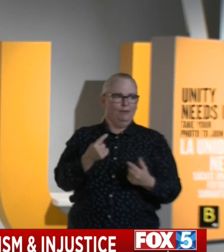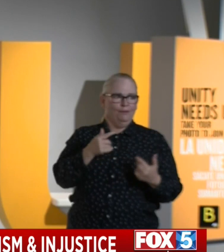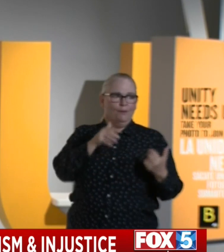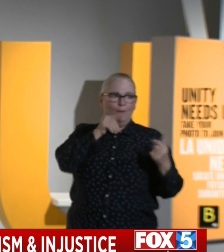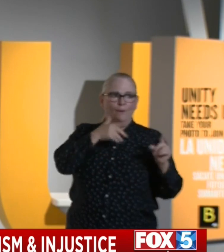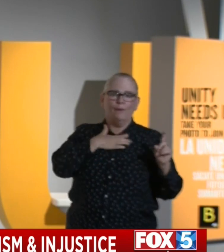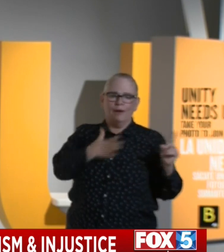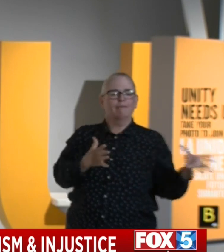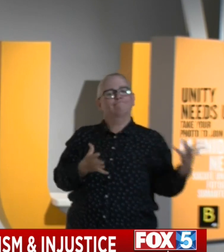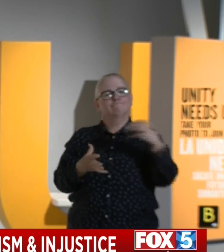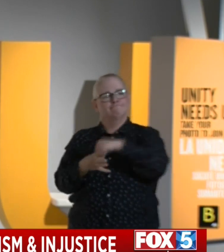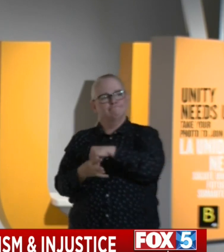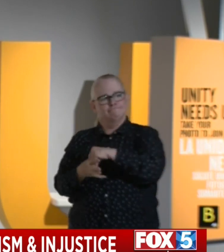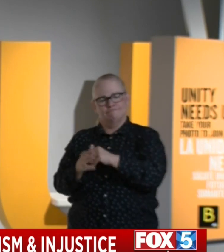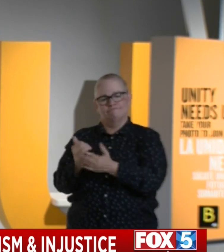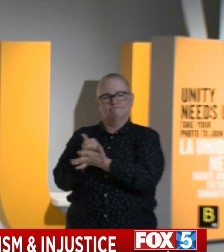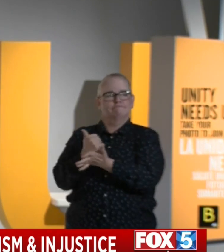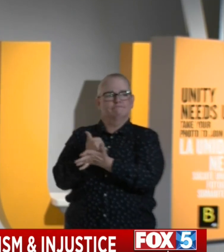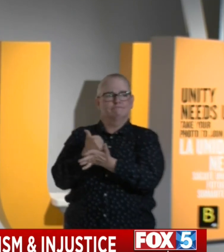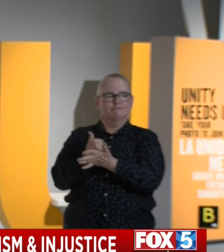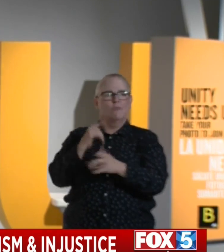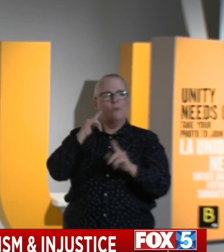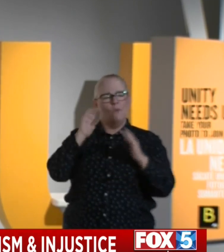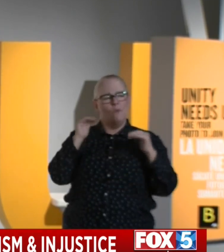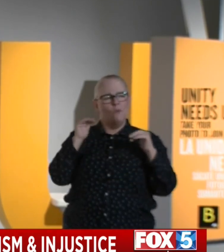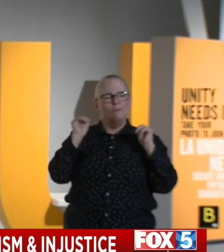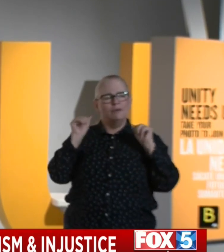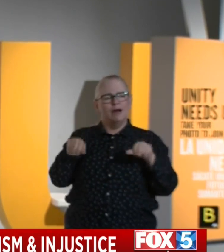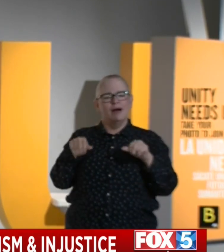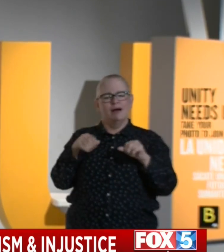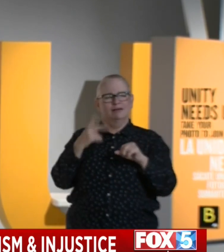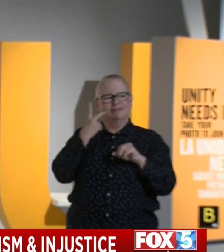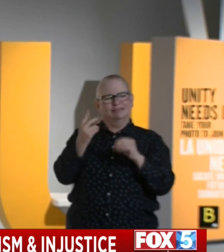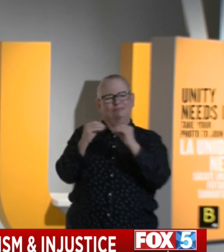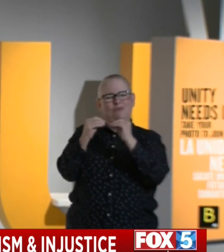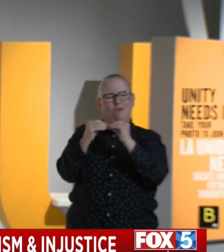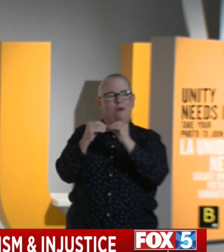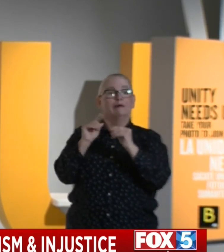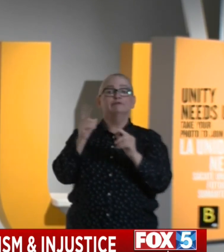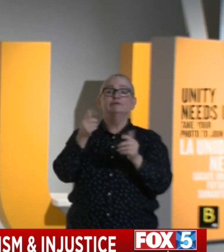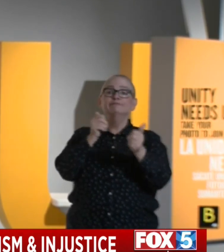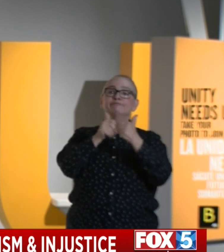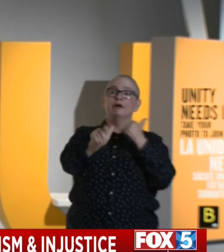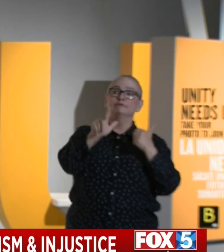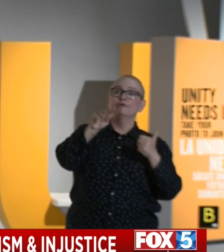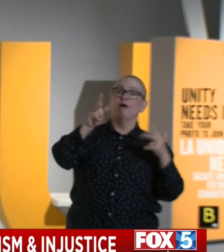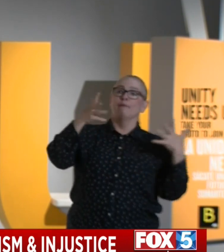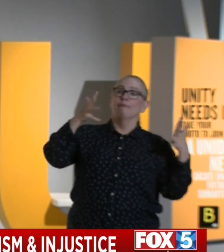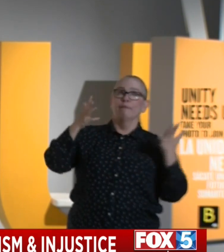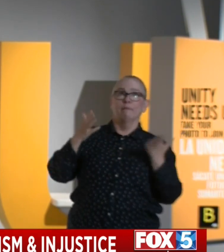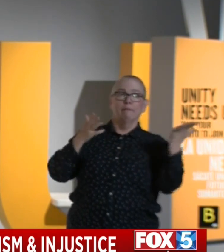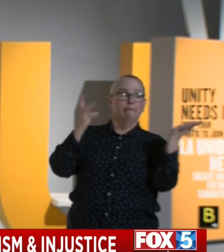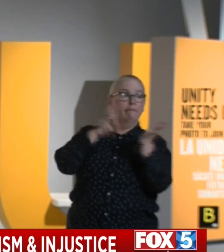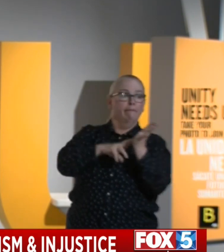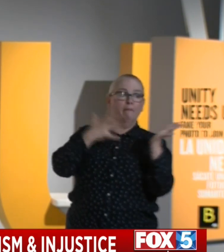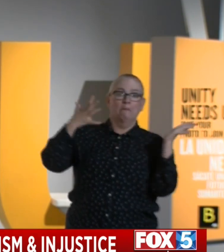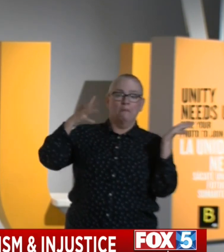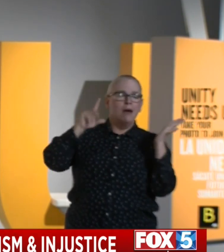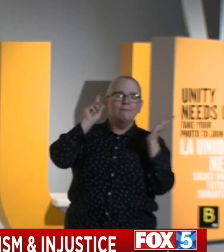this moment and hope and expectation that we could do more than just pass a program, but we can fundamentally solve a problem.